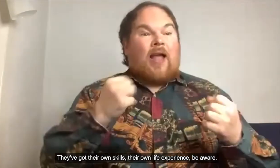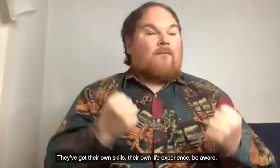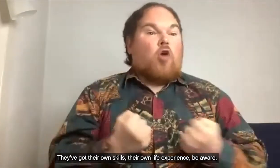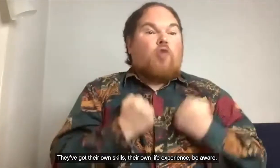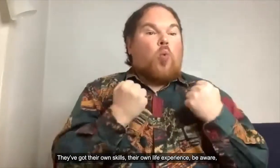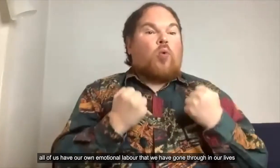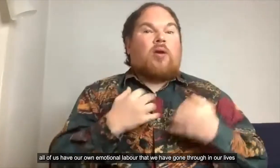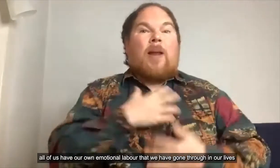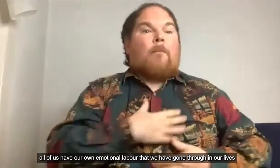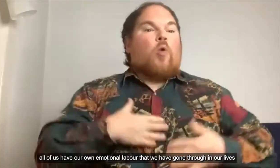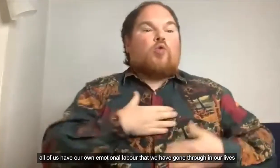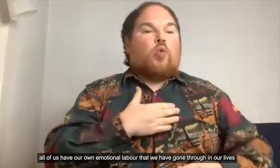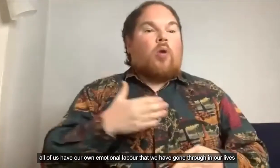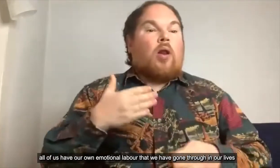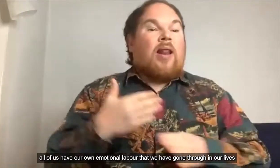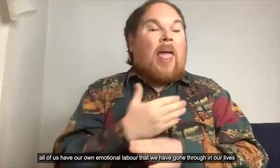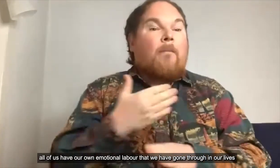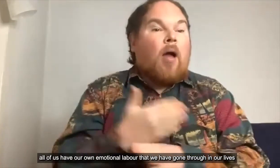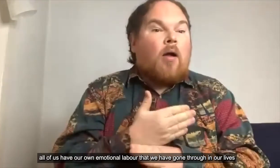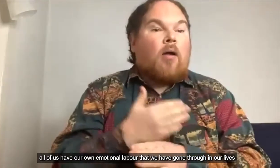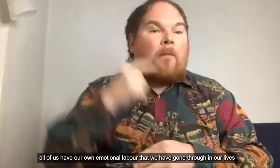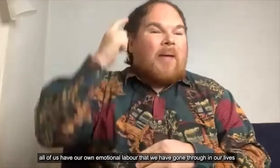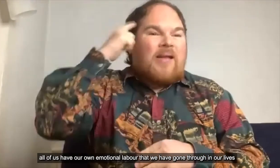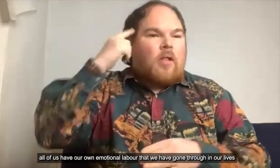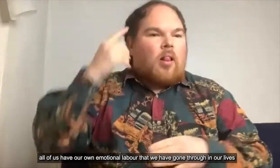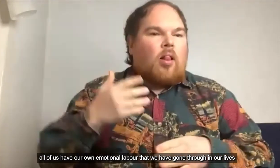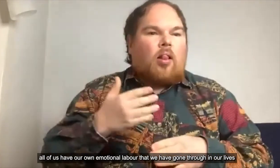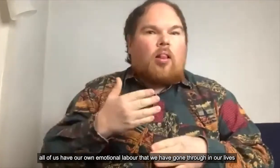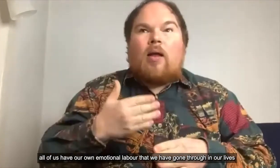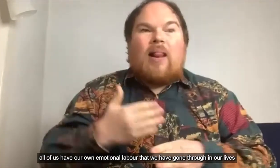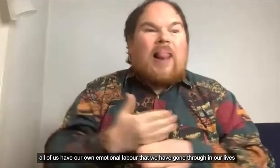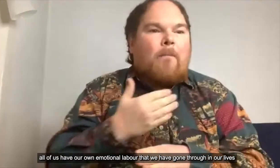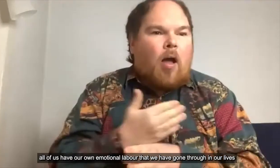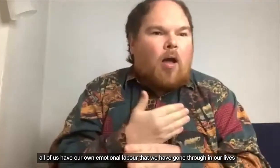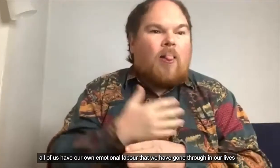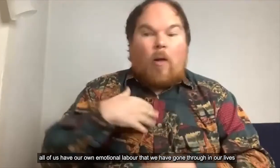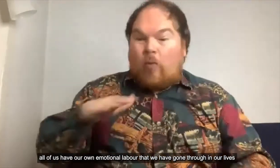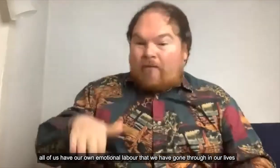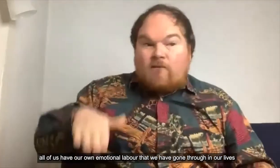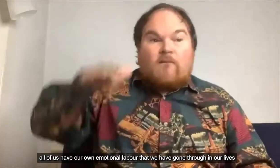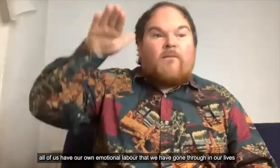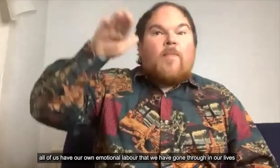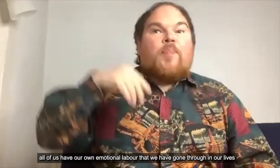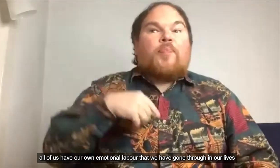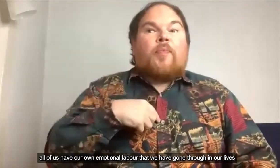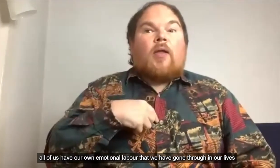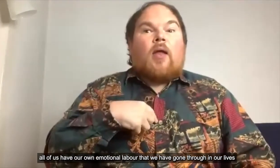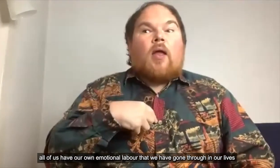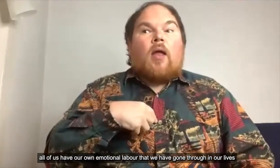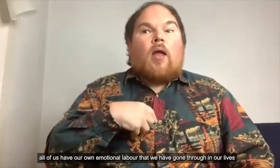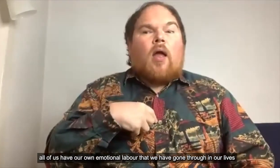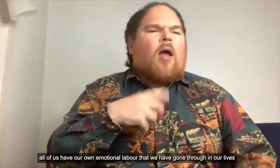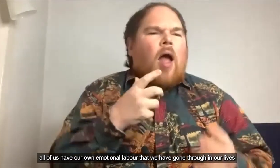of that all of us we've got our own emotional labor that we have gone through in our lives